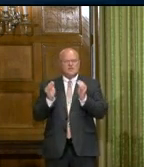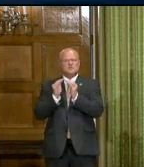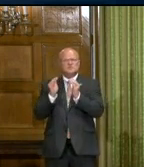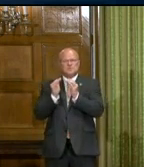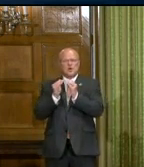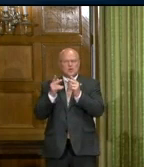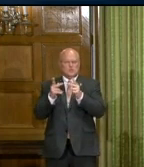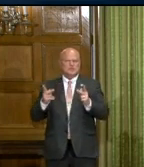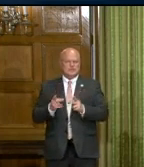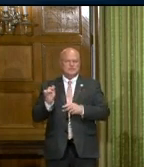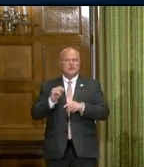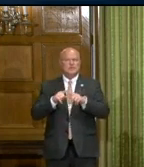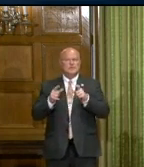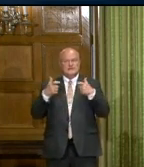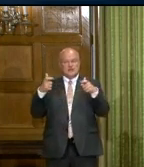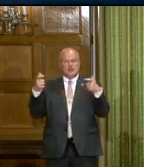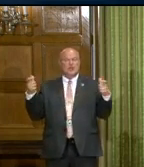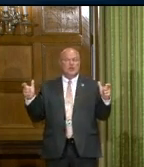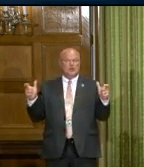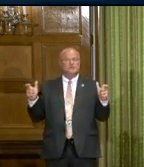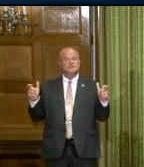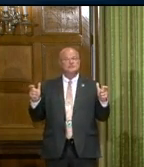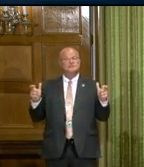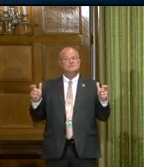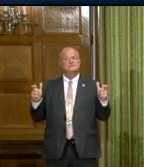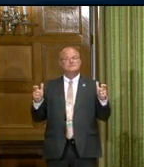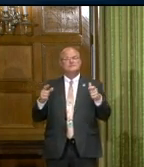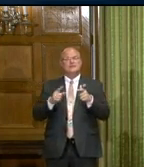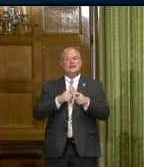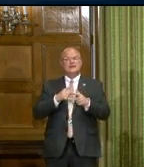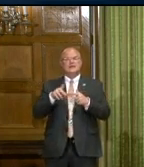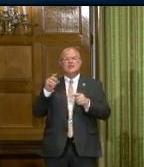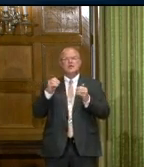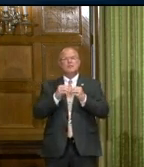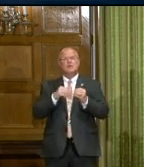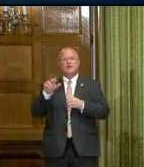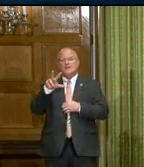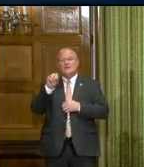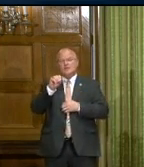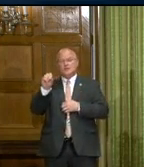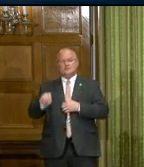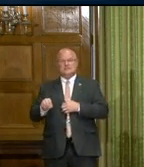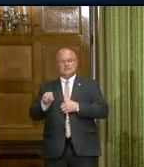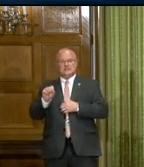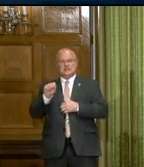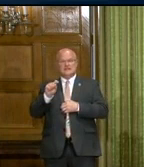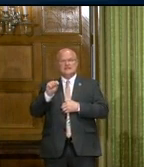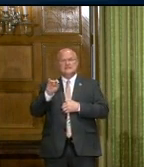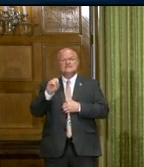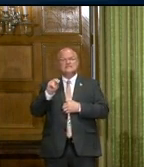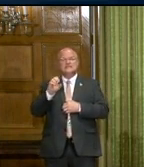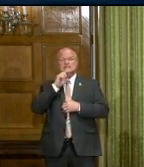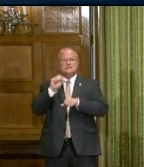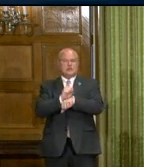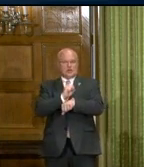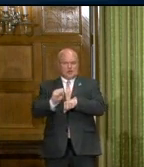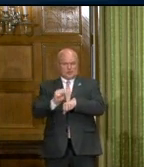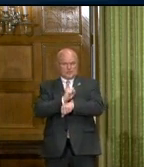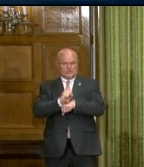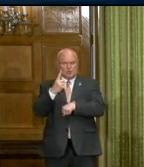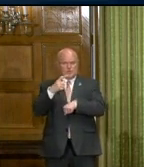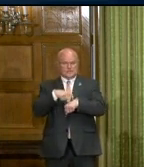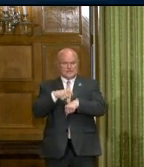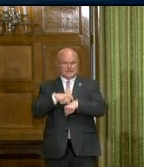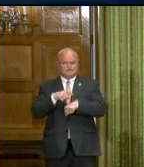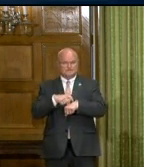smaller facilities. But if they're larger facilities, then no more than 30% of the stations can be operational